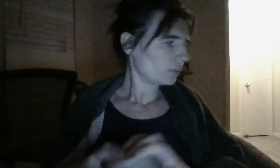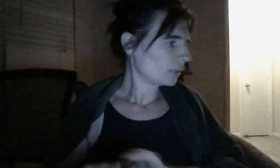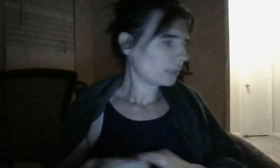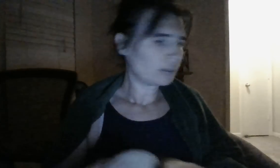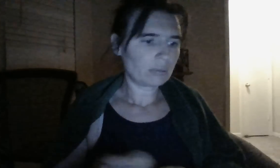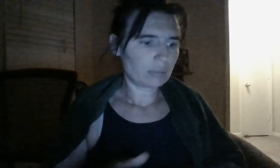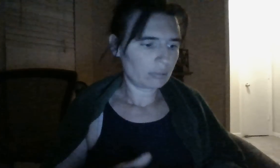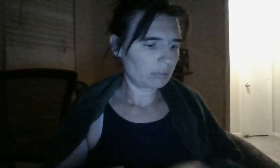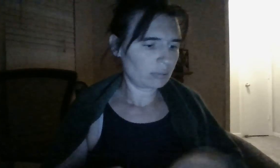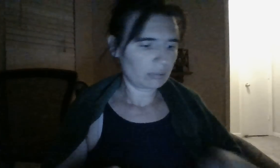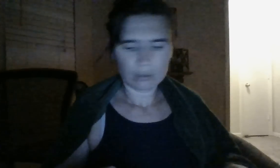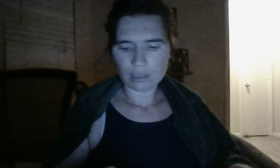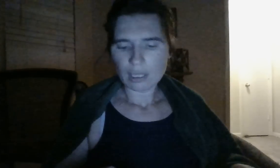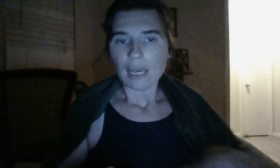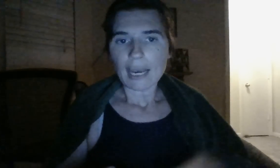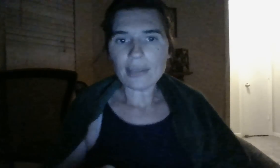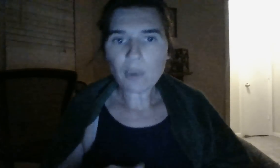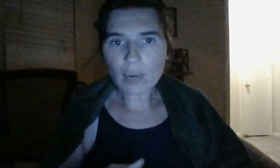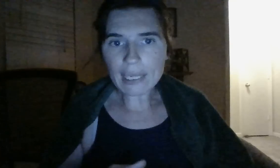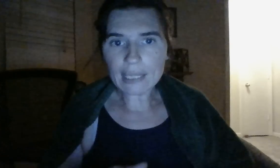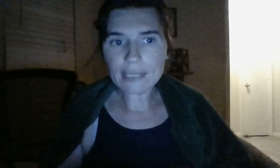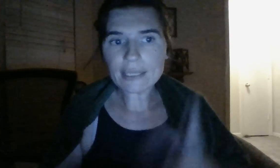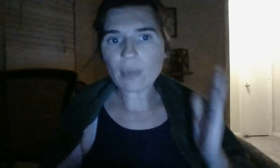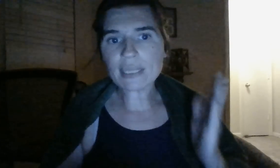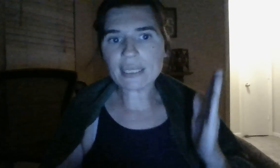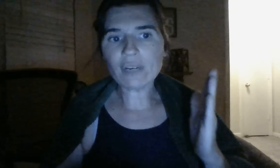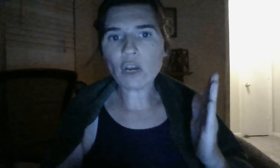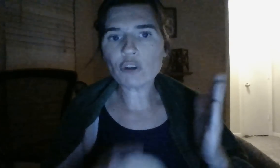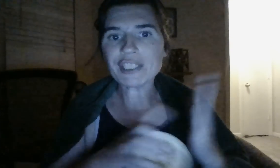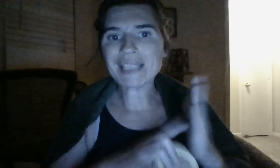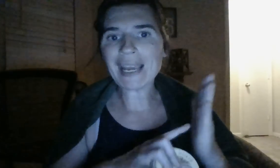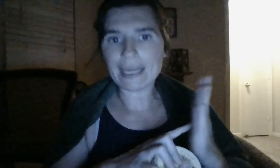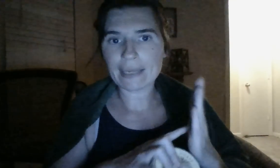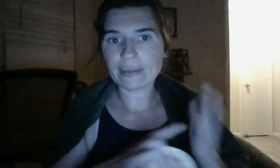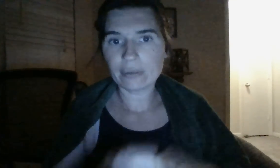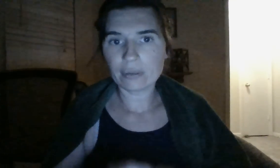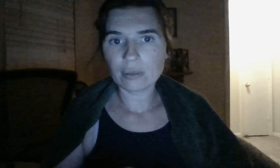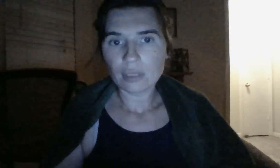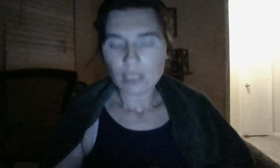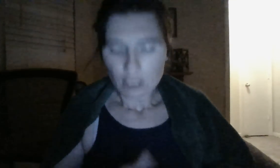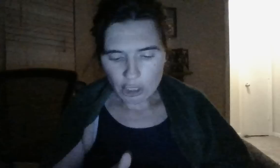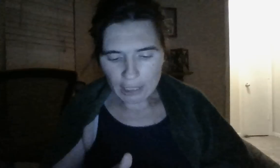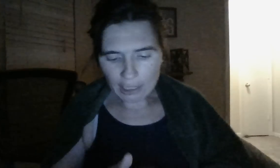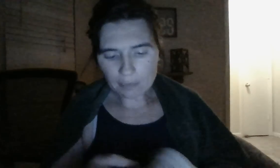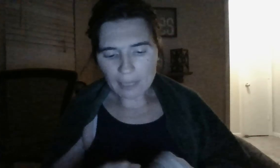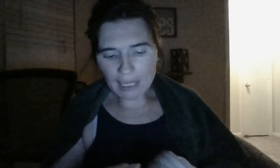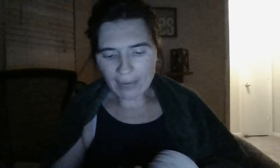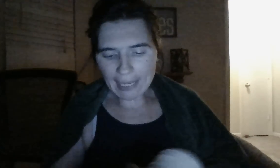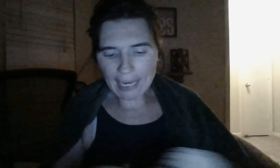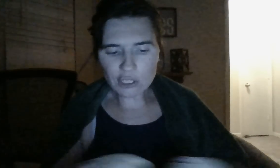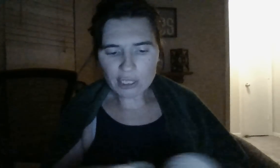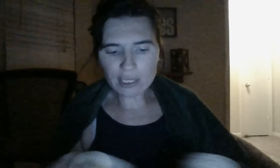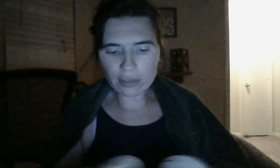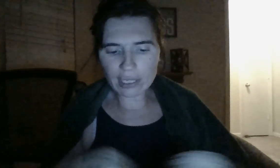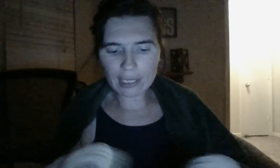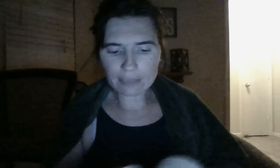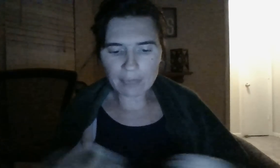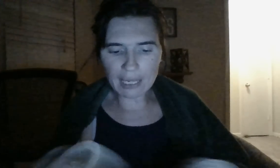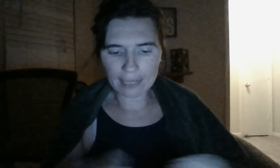Okay. And, the point is, it wasn't even hers to take. She took many vacations on this. Many.